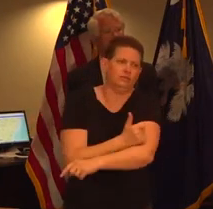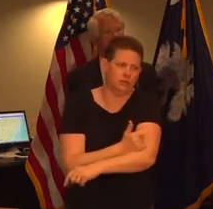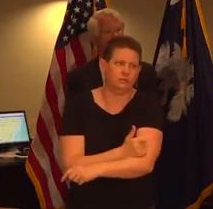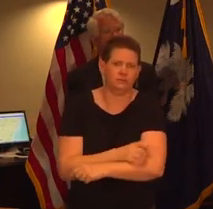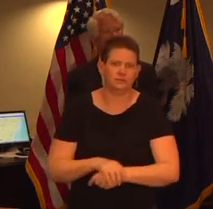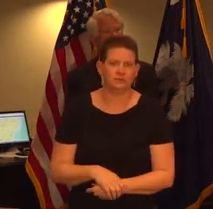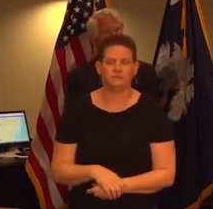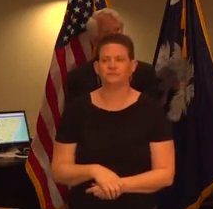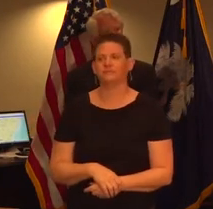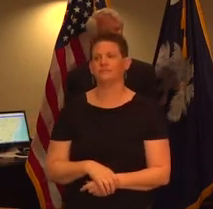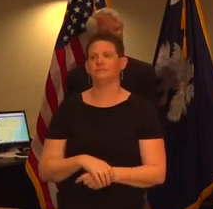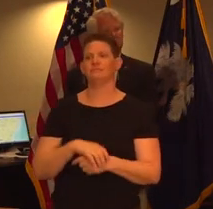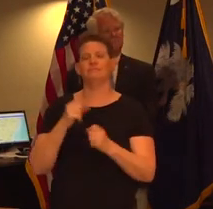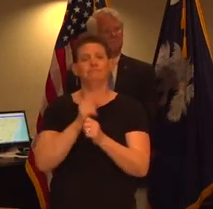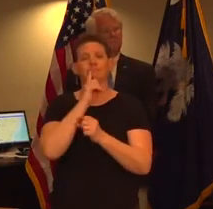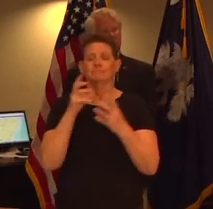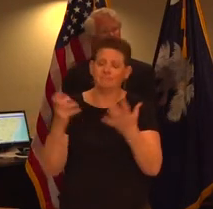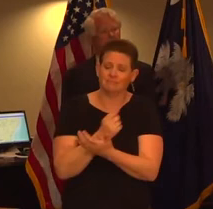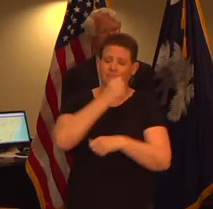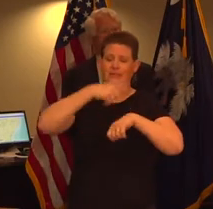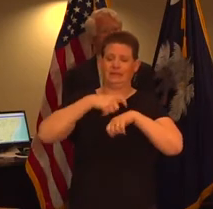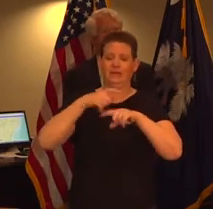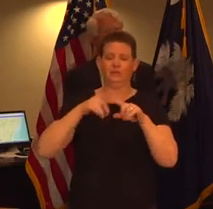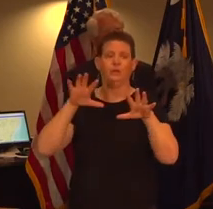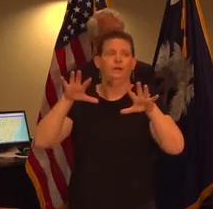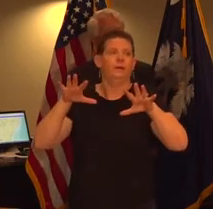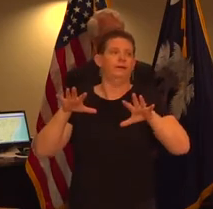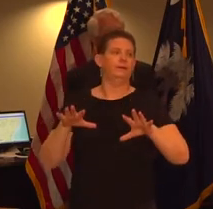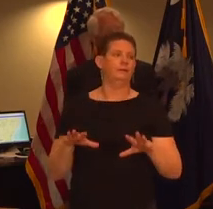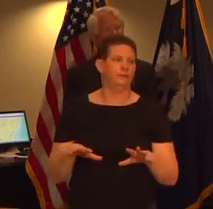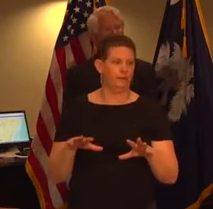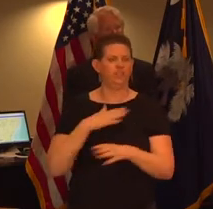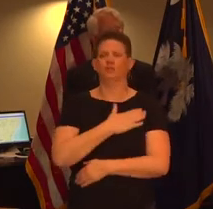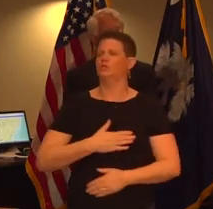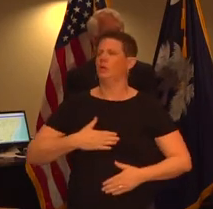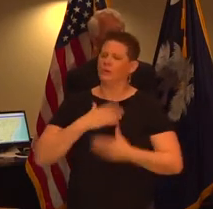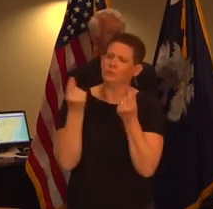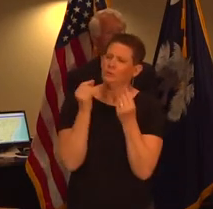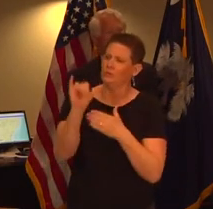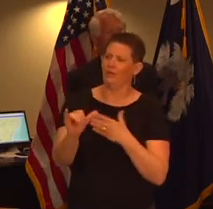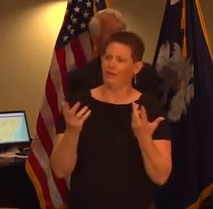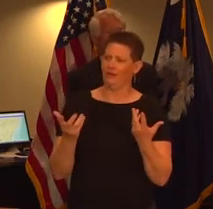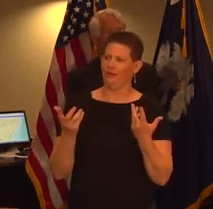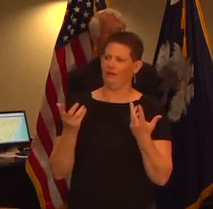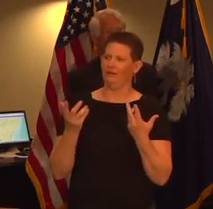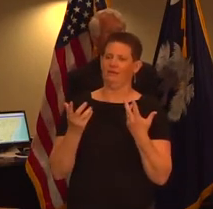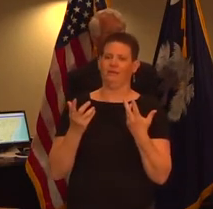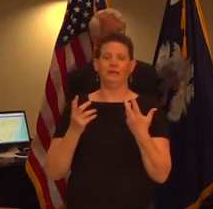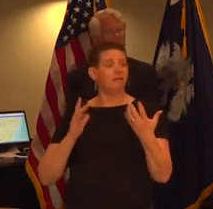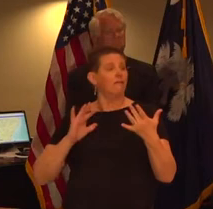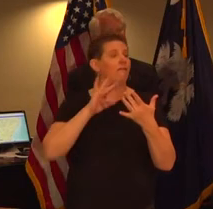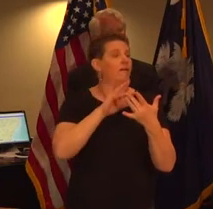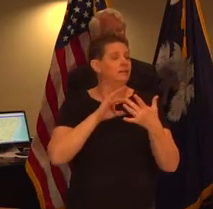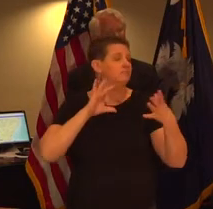make time to unwind and participate in activities that you enjoy and content and connect with others talk